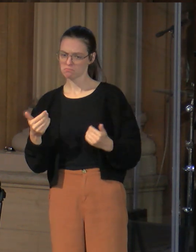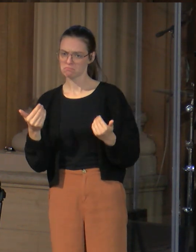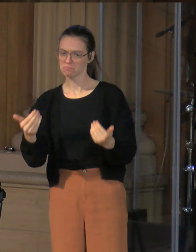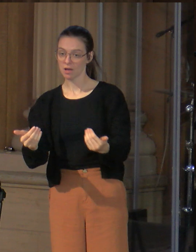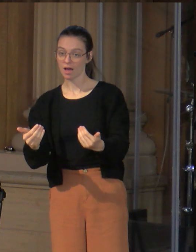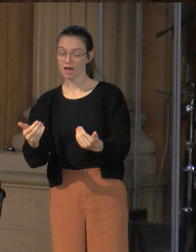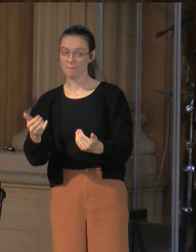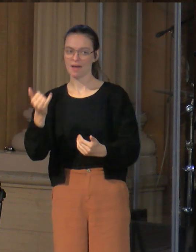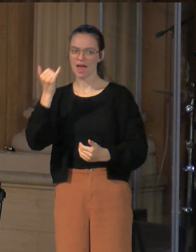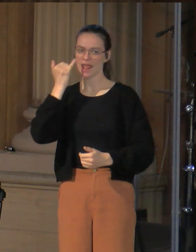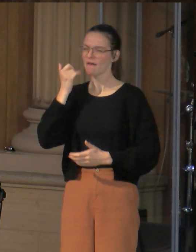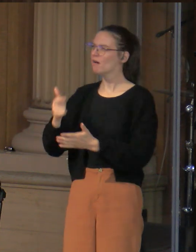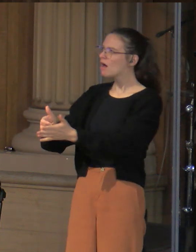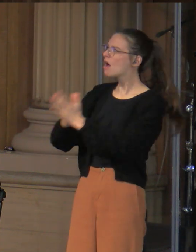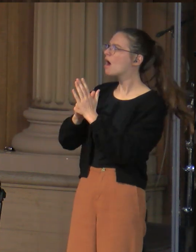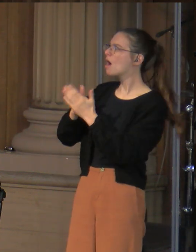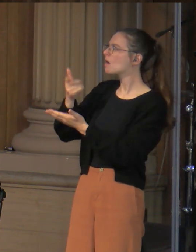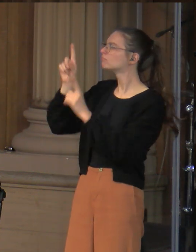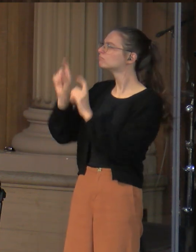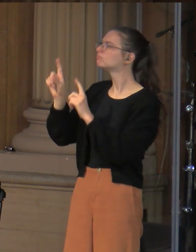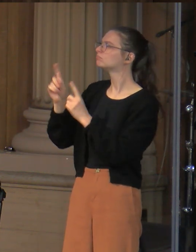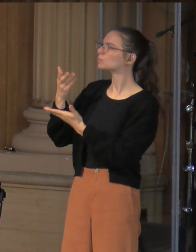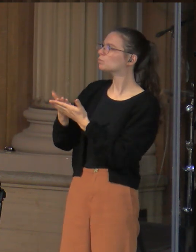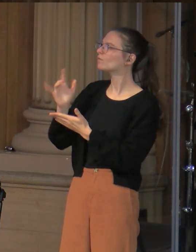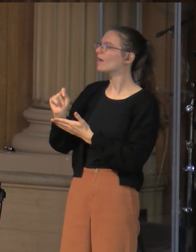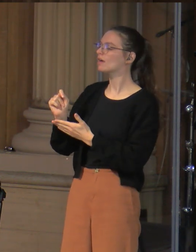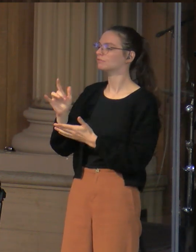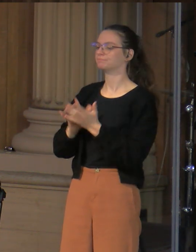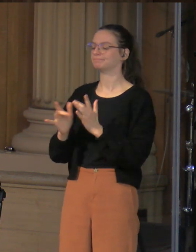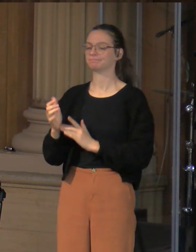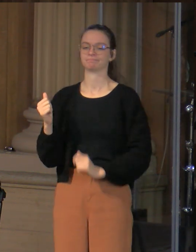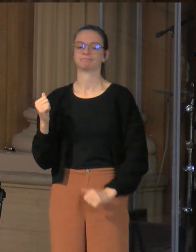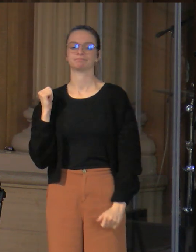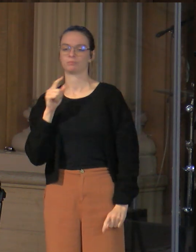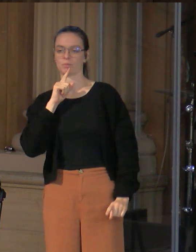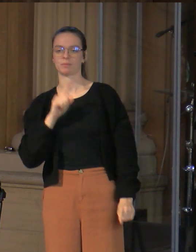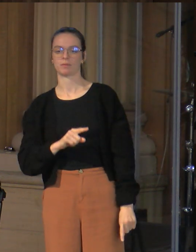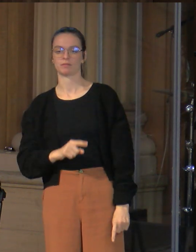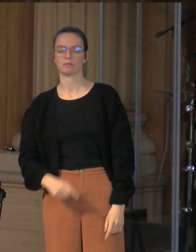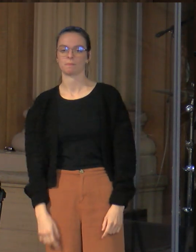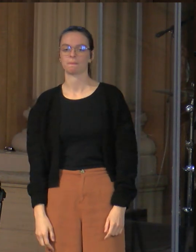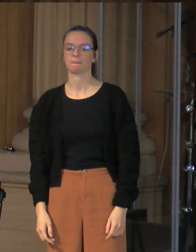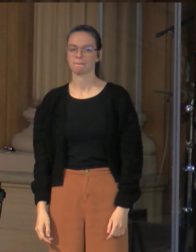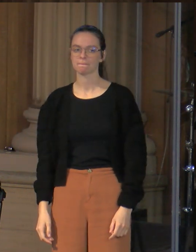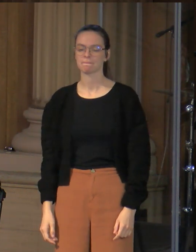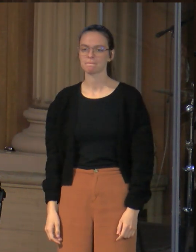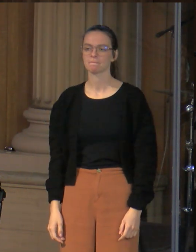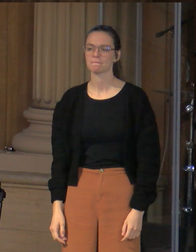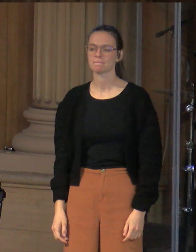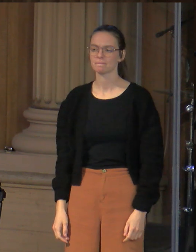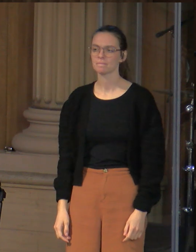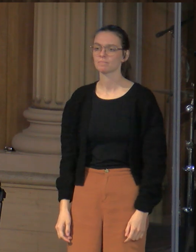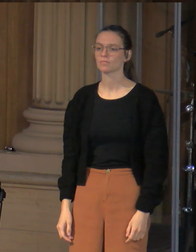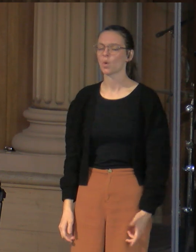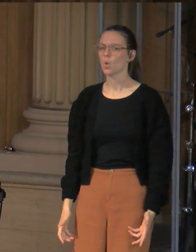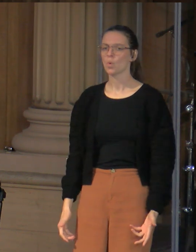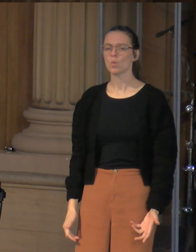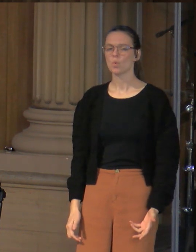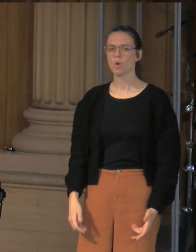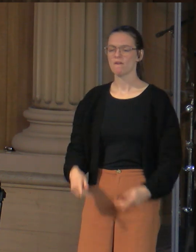the Pharisees here are trying to impose their own standards on God. He's got to do just the right grade of miracle on demand at just the right time, put